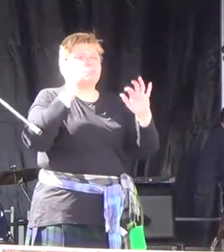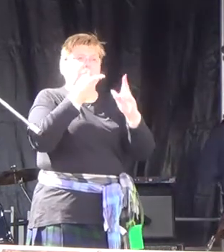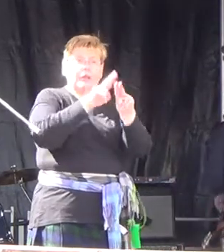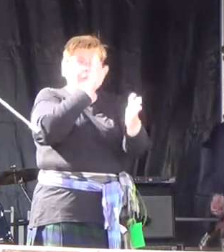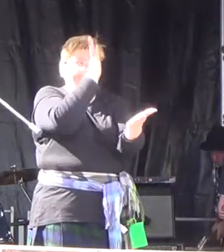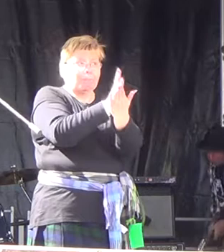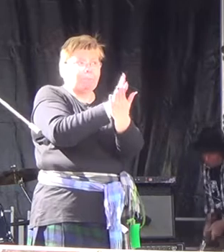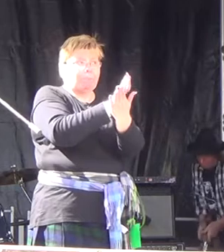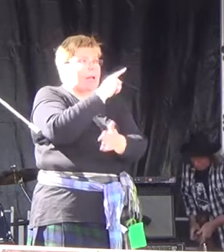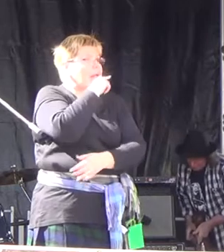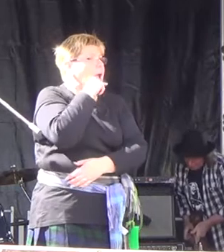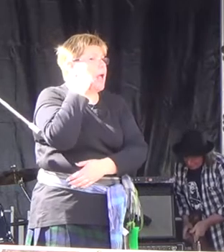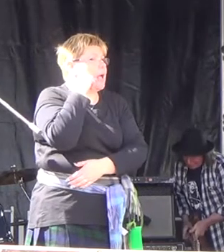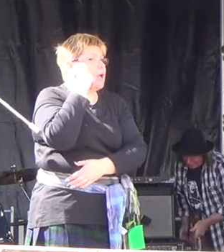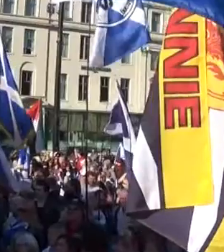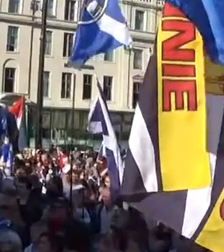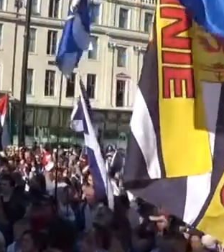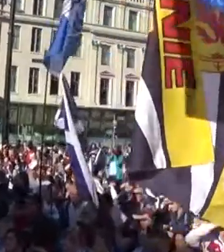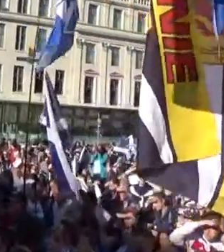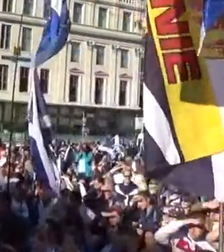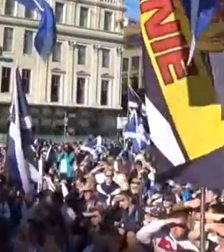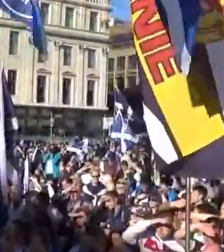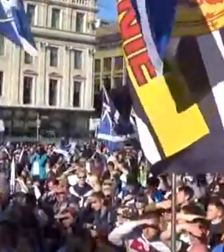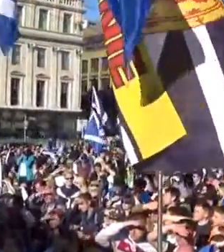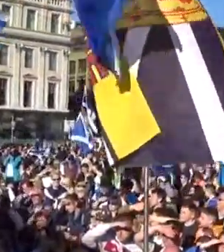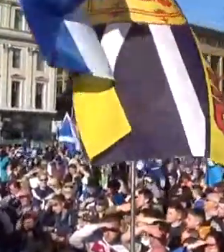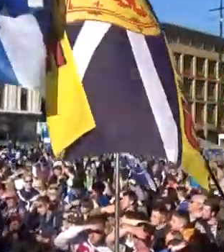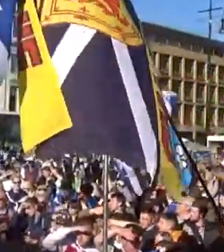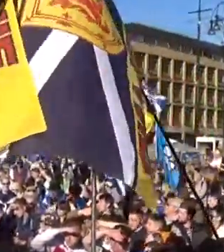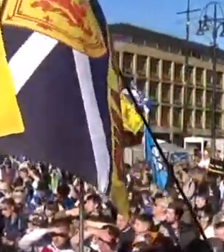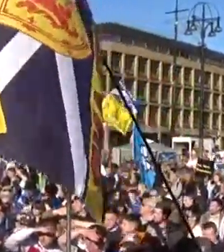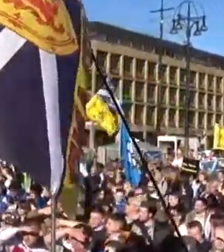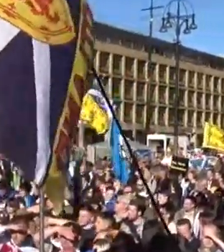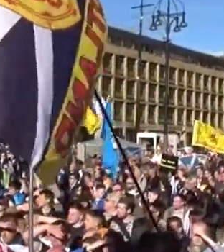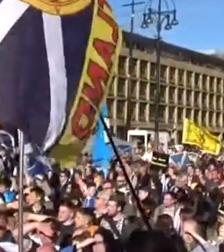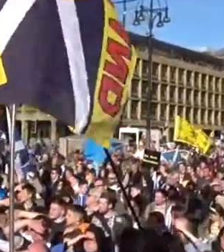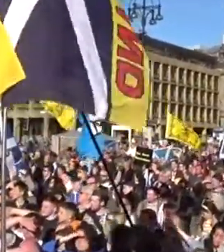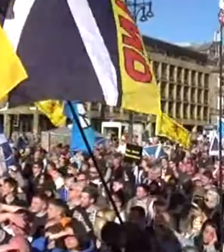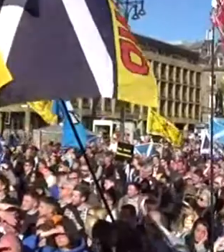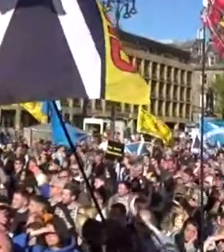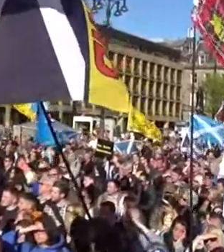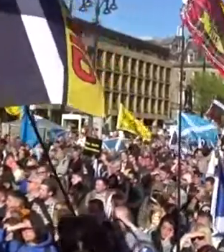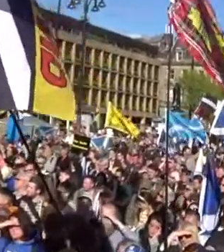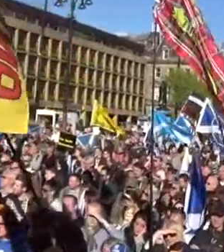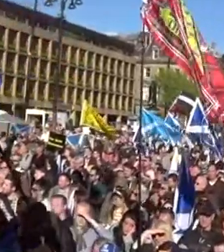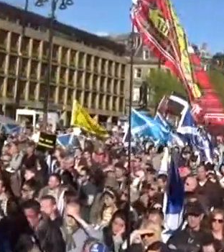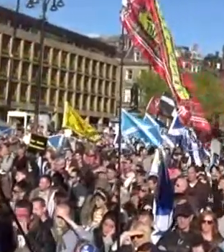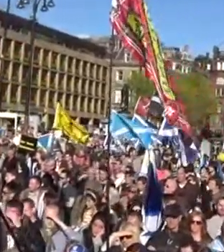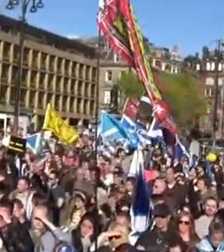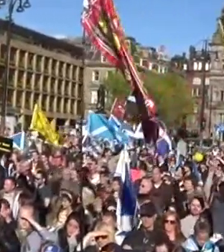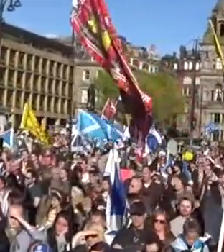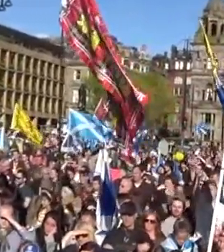us, if they dare lie, if they dare lose us, if they dare turn their back on us, if they dare break the